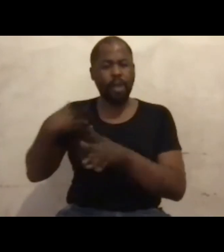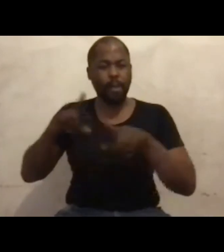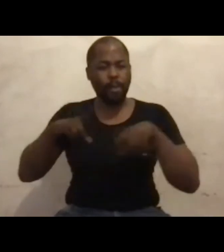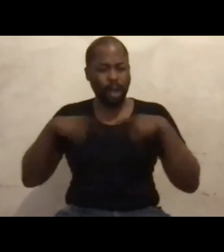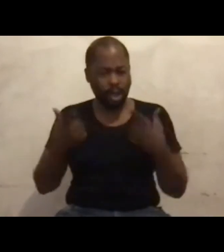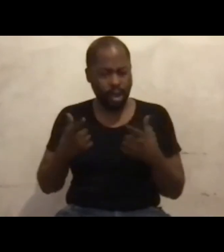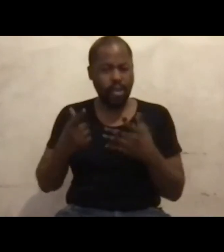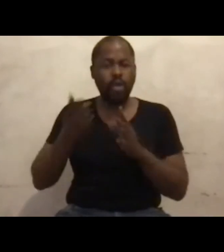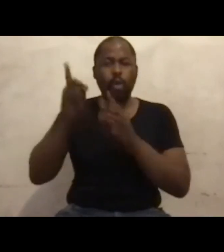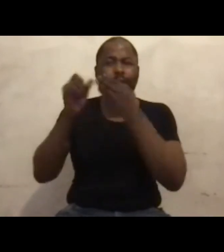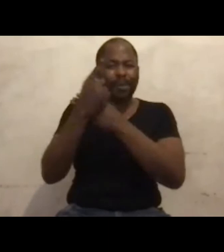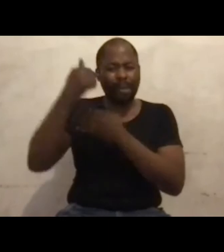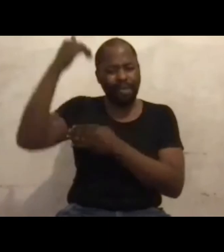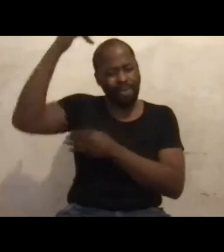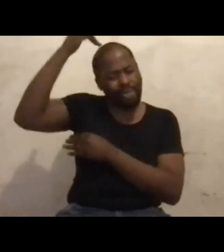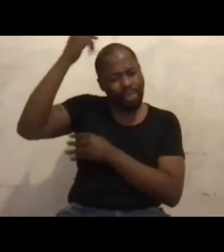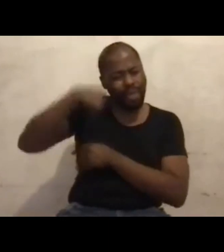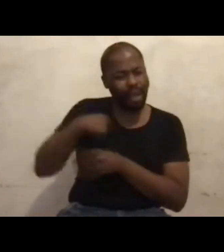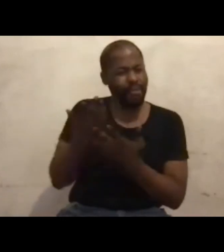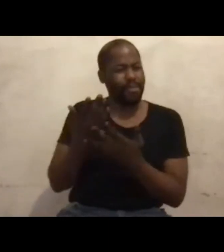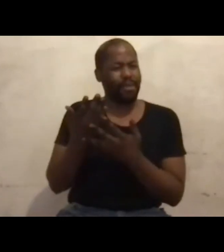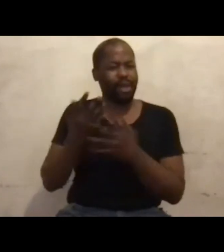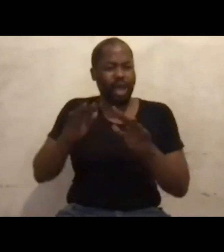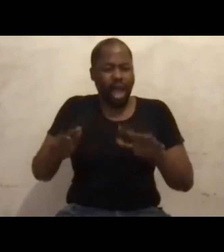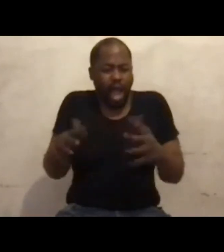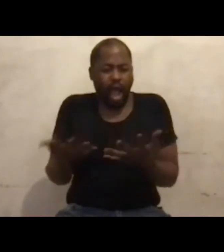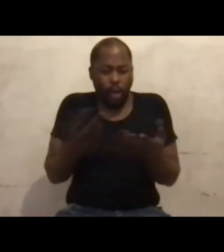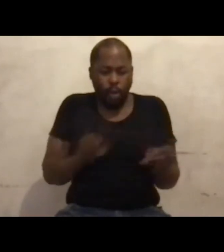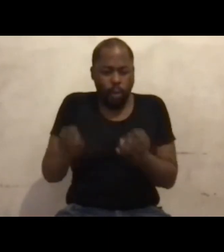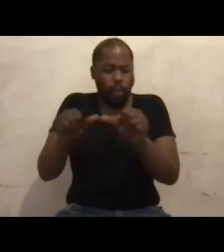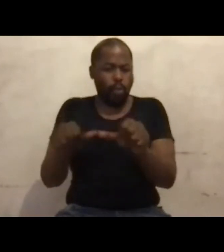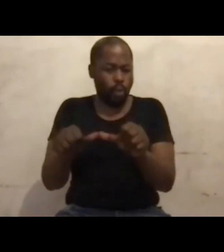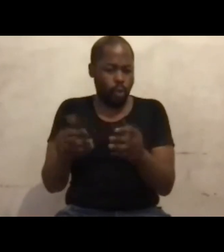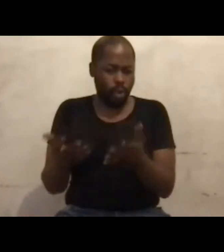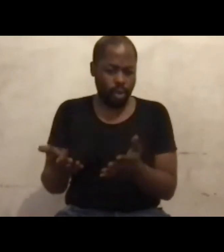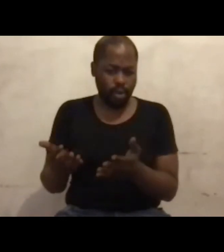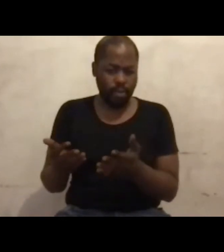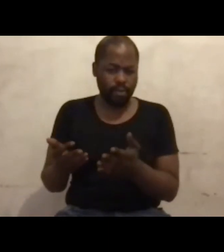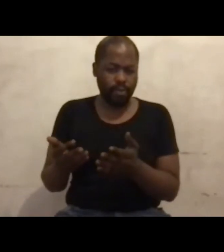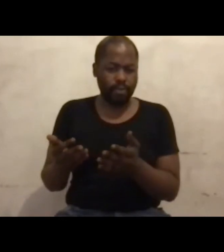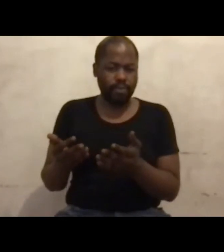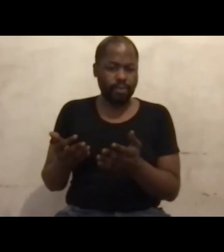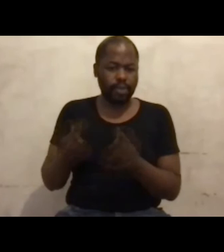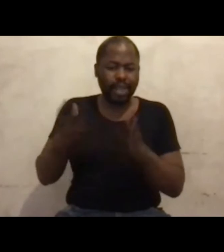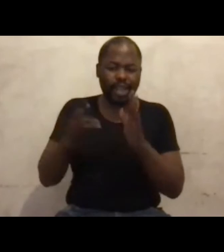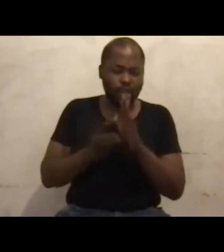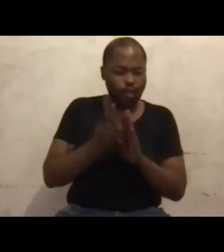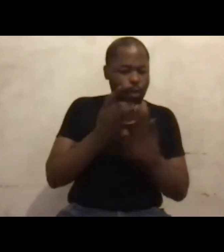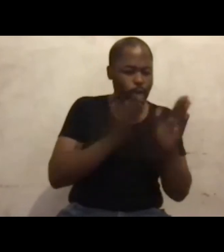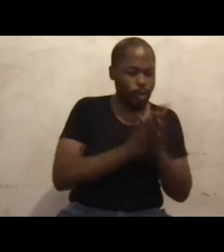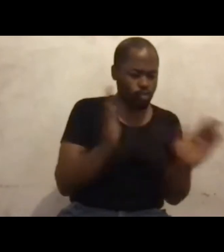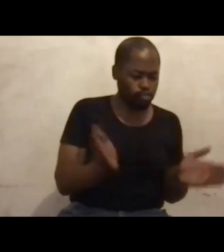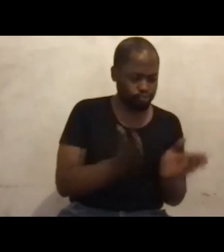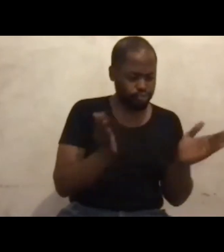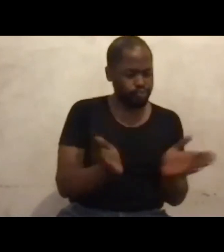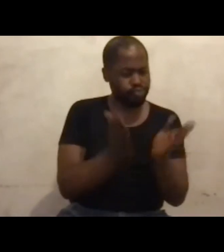my head when I'm doing an artwork? How do I go about what you call this thing, developing a motivational module? And